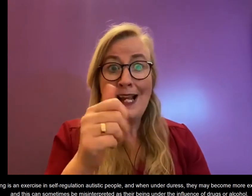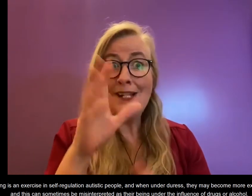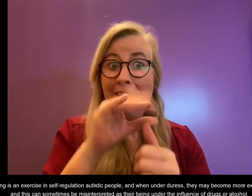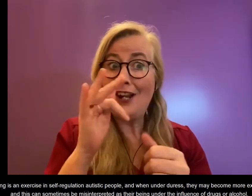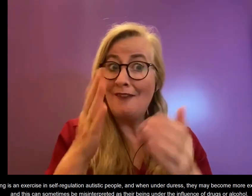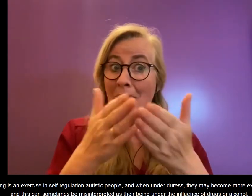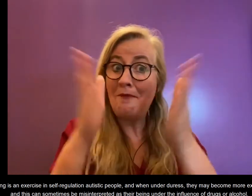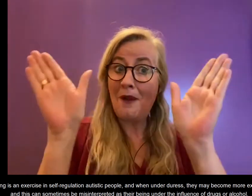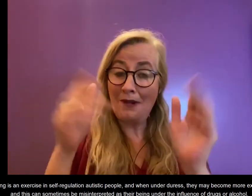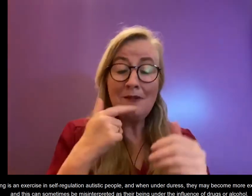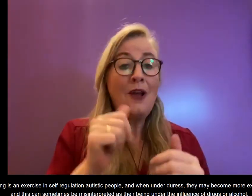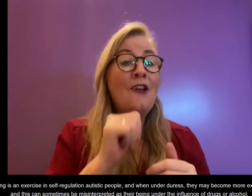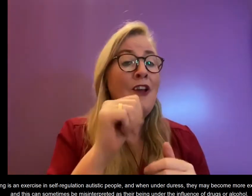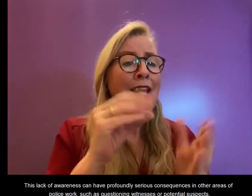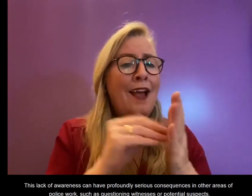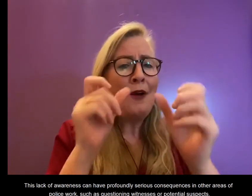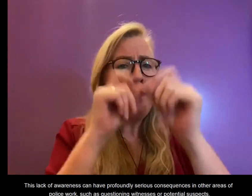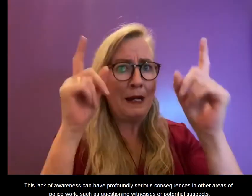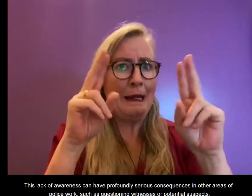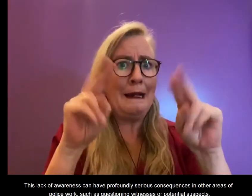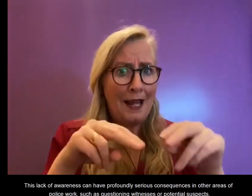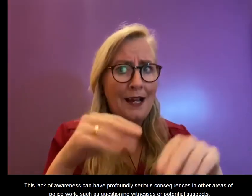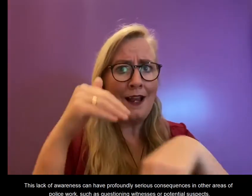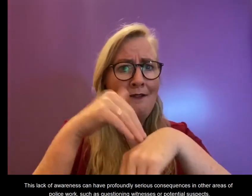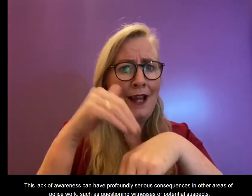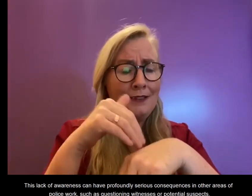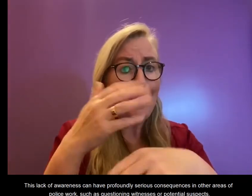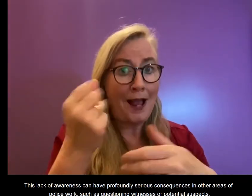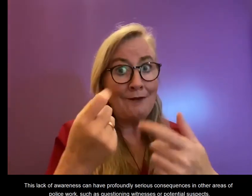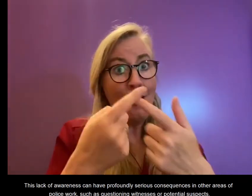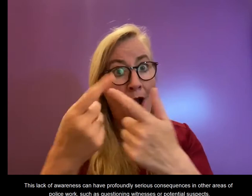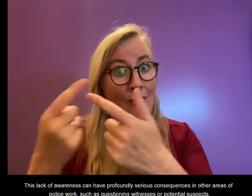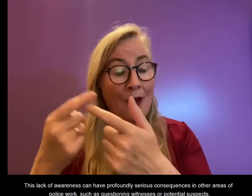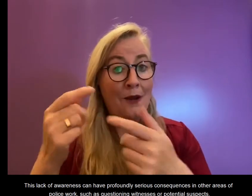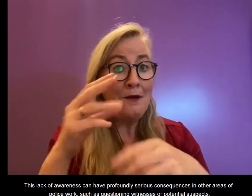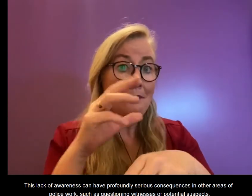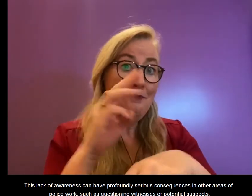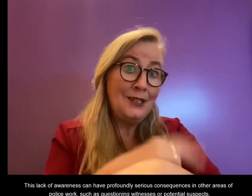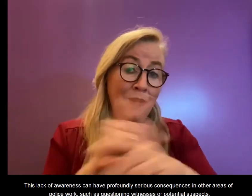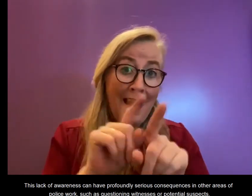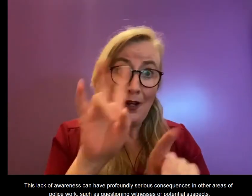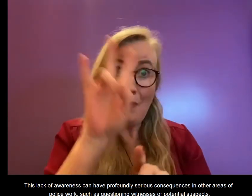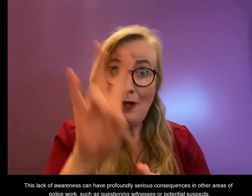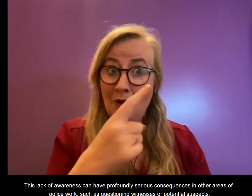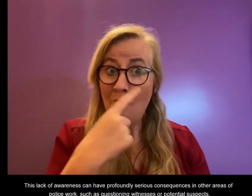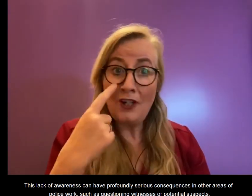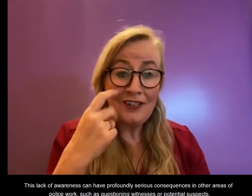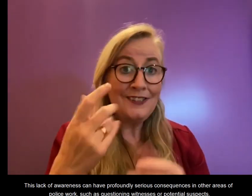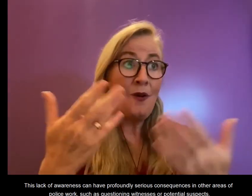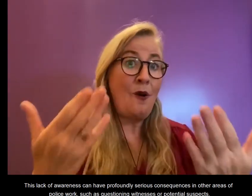especially if they are in a public place. This lack of awareness can have profoundly serious consequences in other areas of police work such as questioning witnesses or